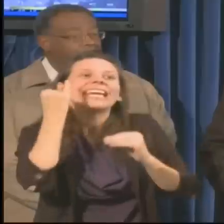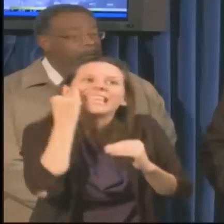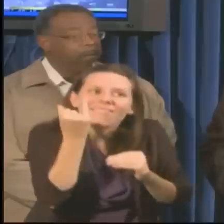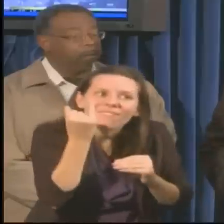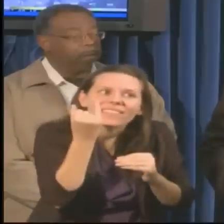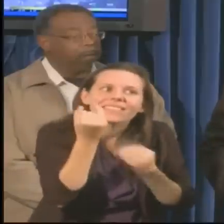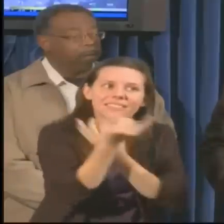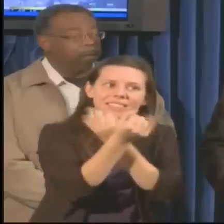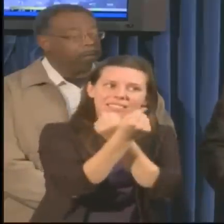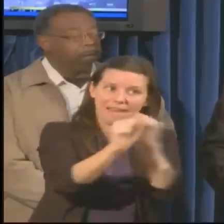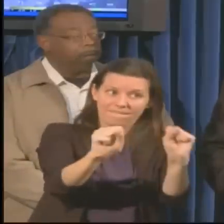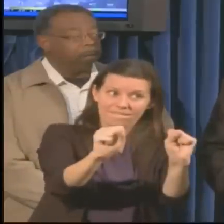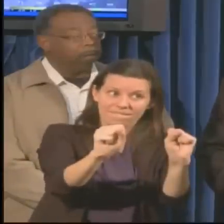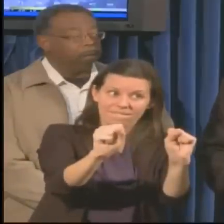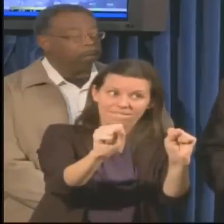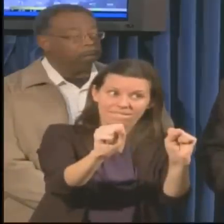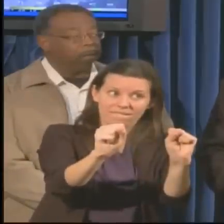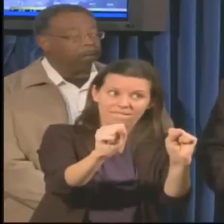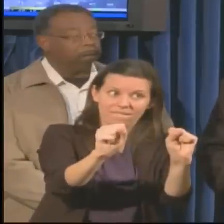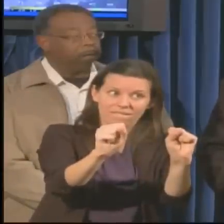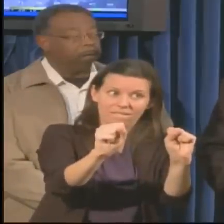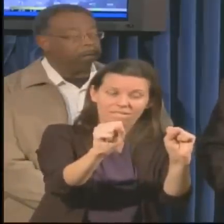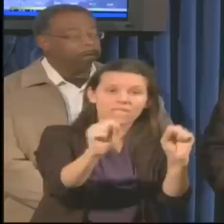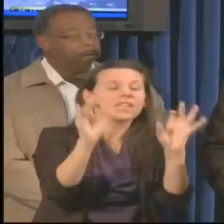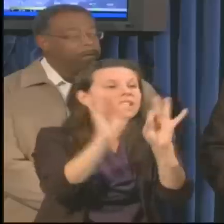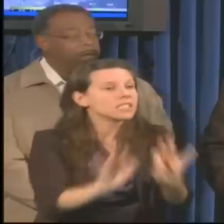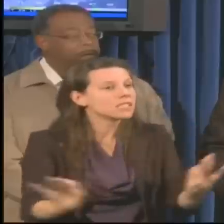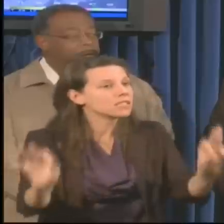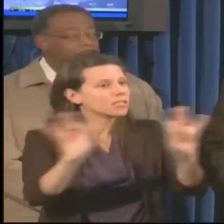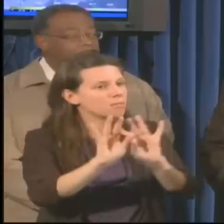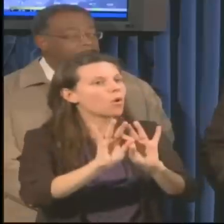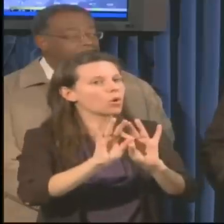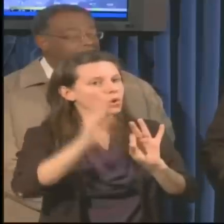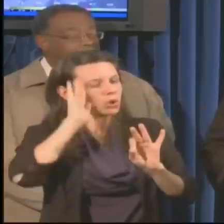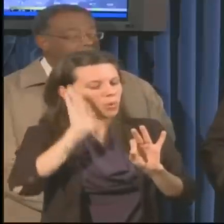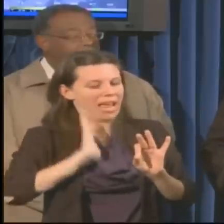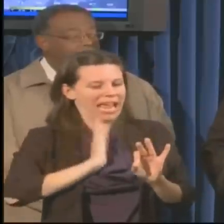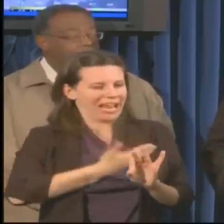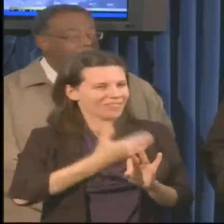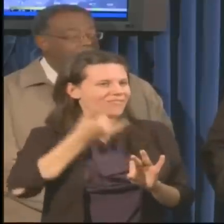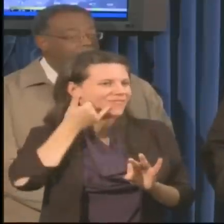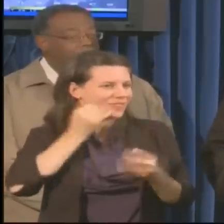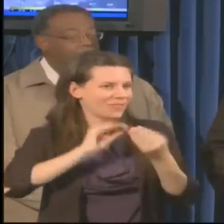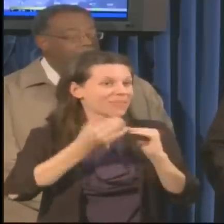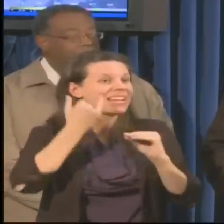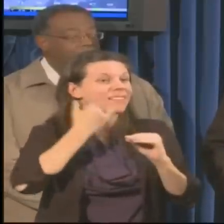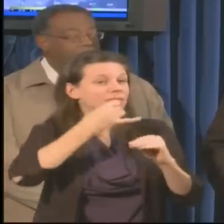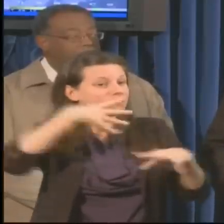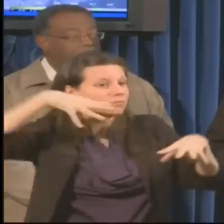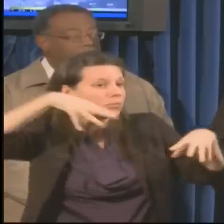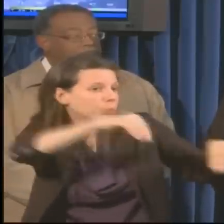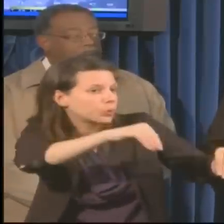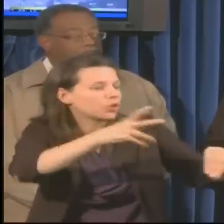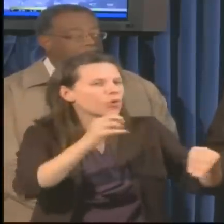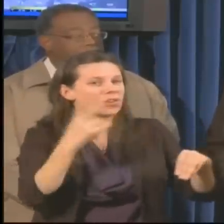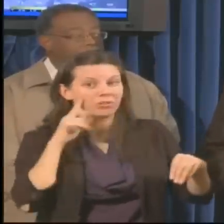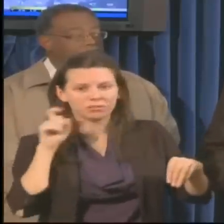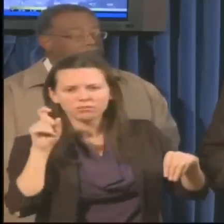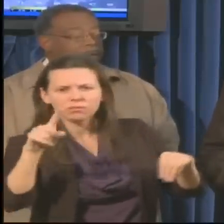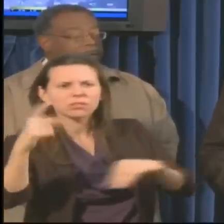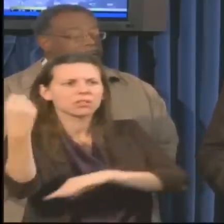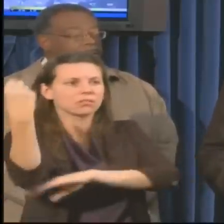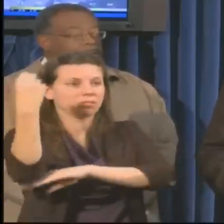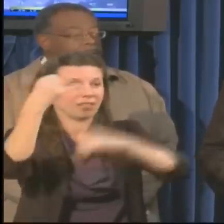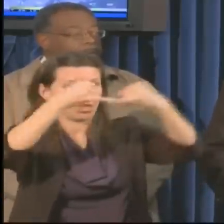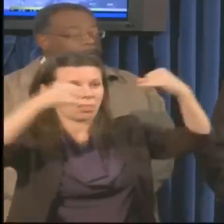work. Very important at this point to have our phone number close at hand. Should your power go out or you see a downed power line,